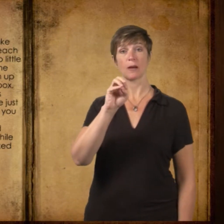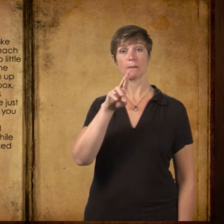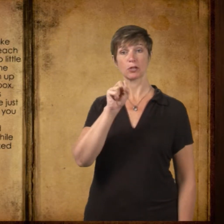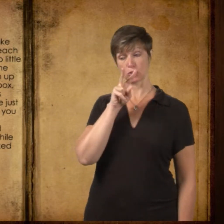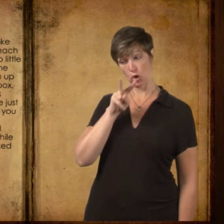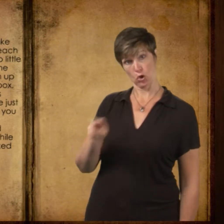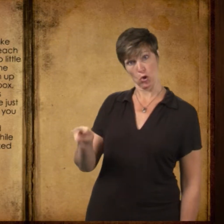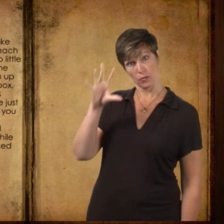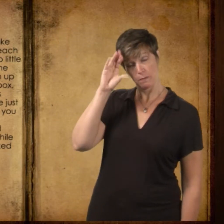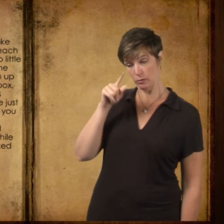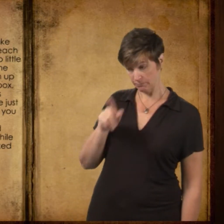Mr. Summers said.